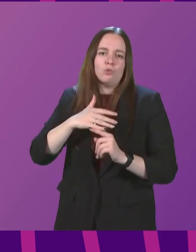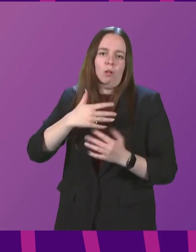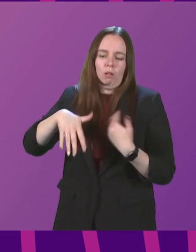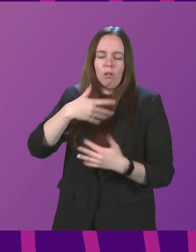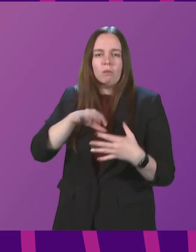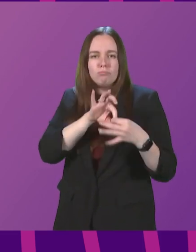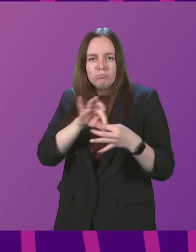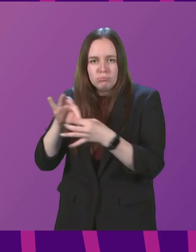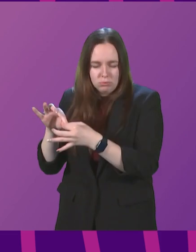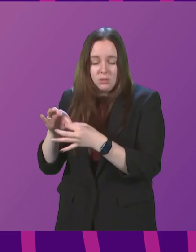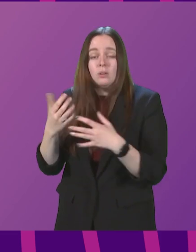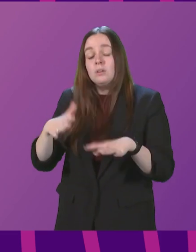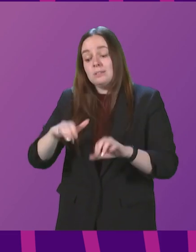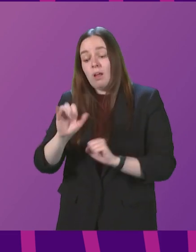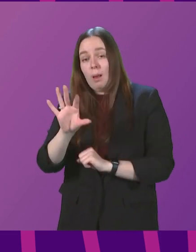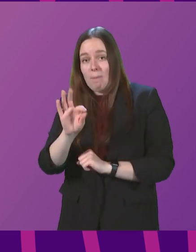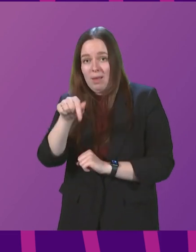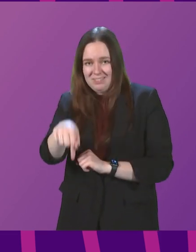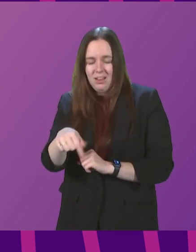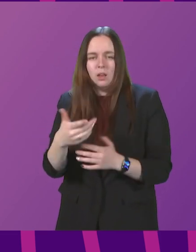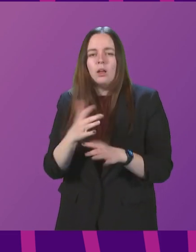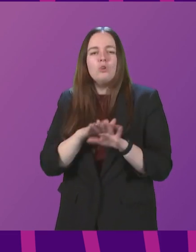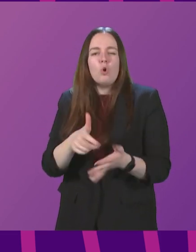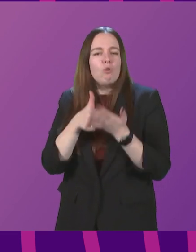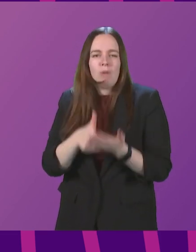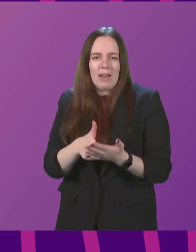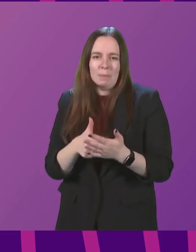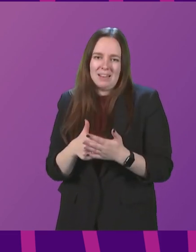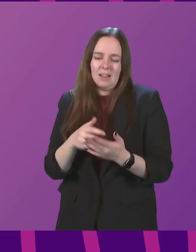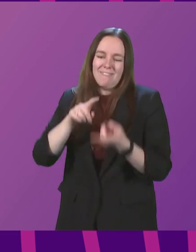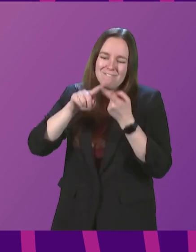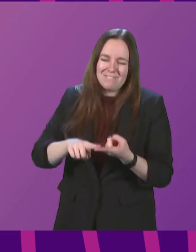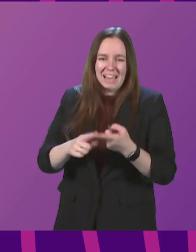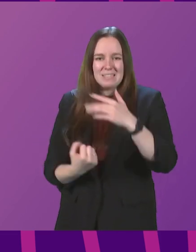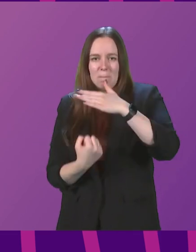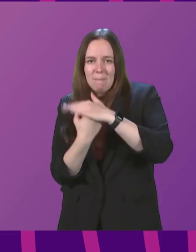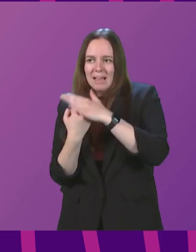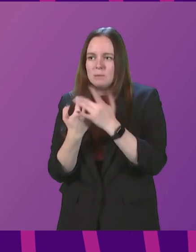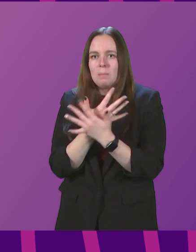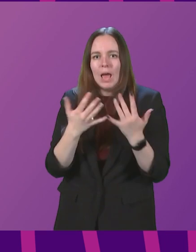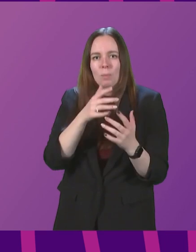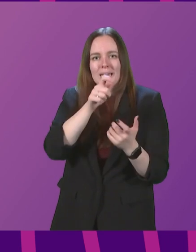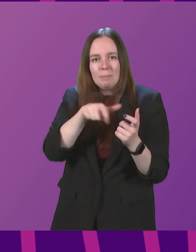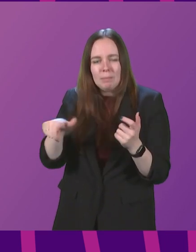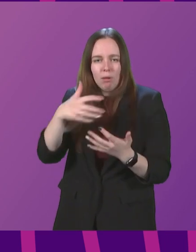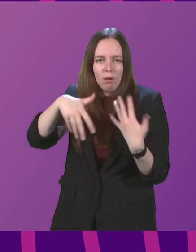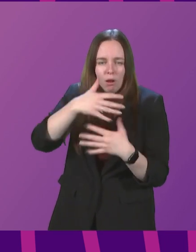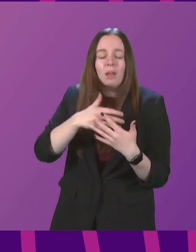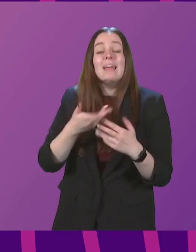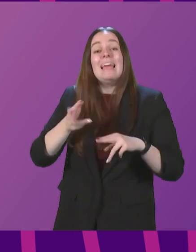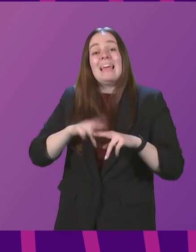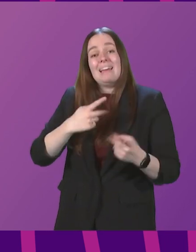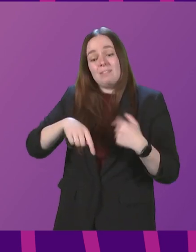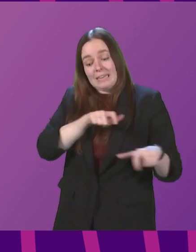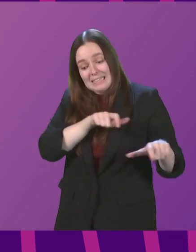Even though, from Monday, we will no longer recommend a fixed upper limit on numbers of households, if we all continue to keep